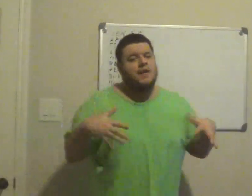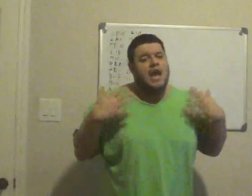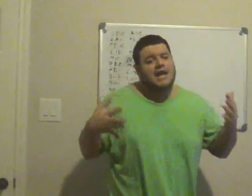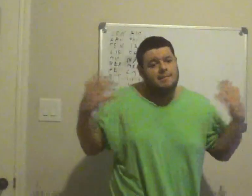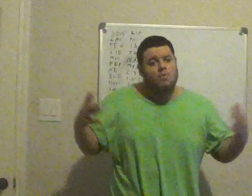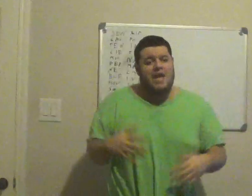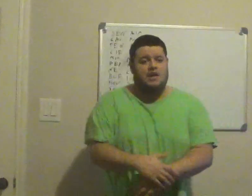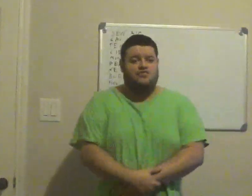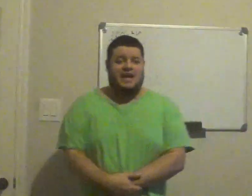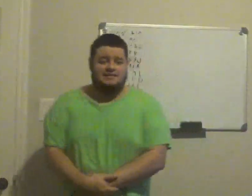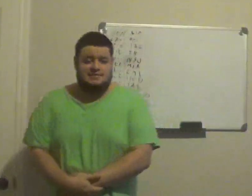they're not going to be Raiders fans,